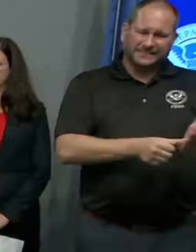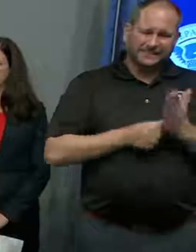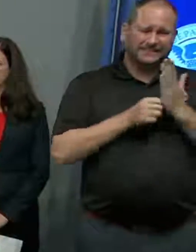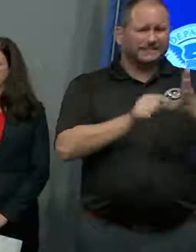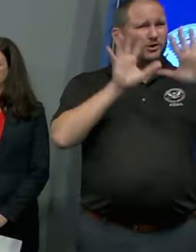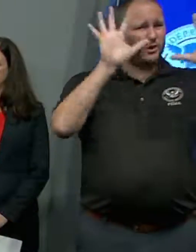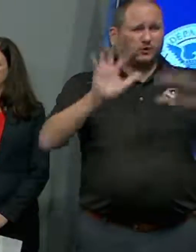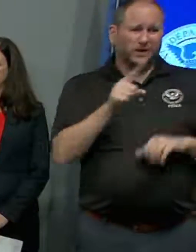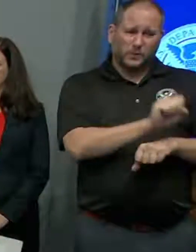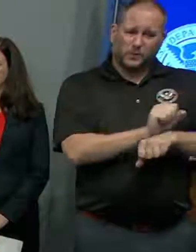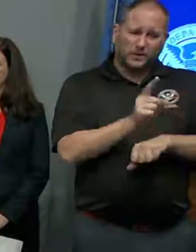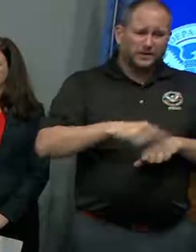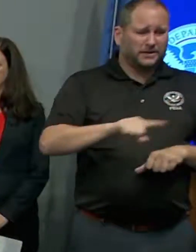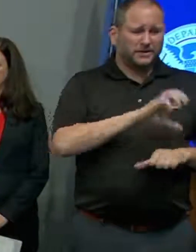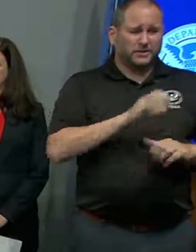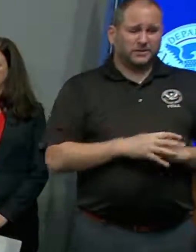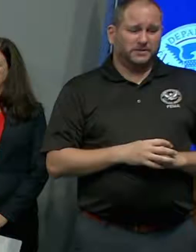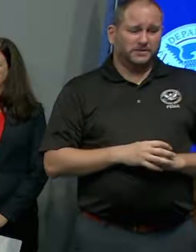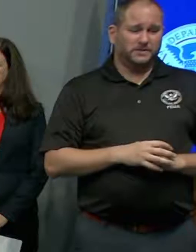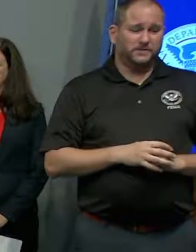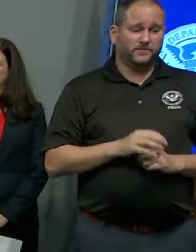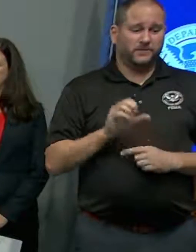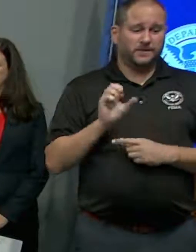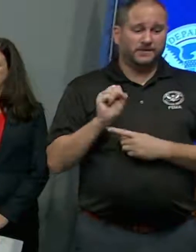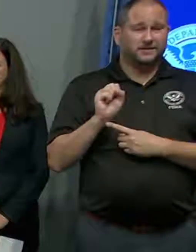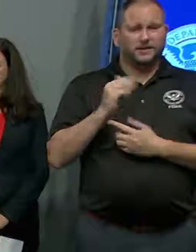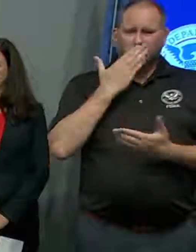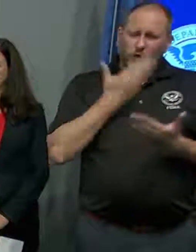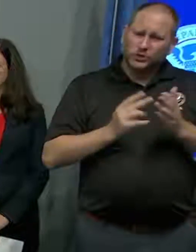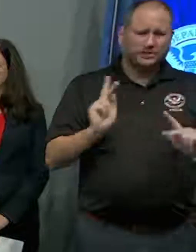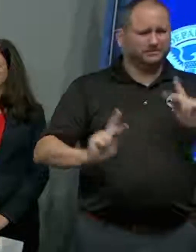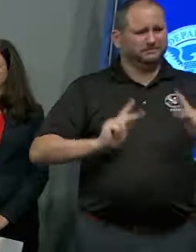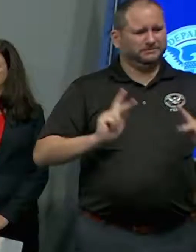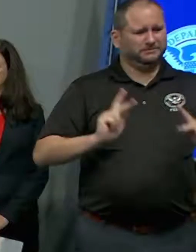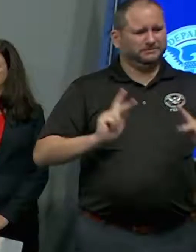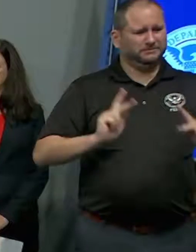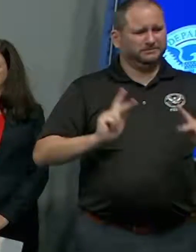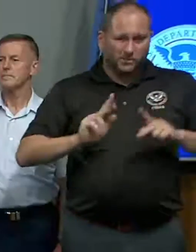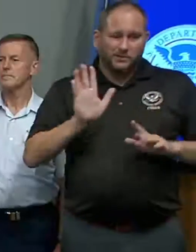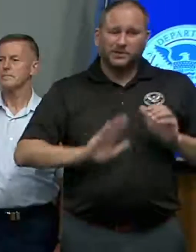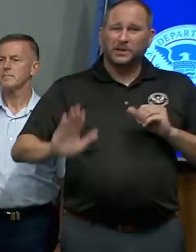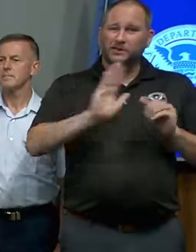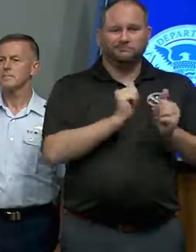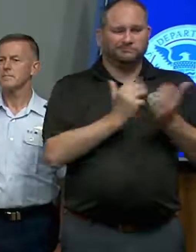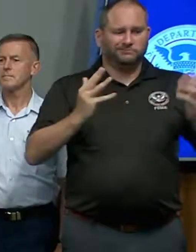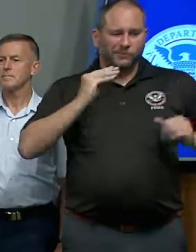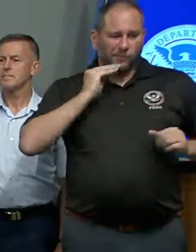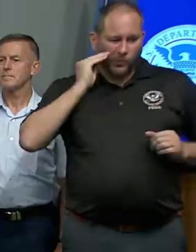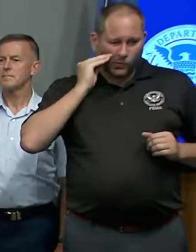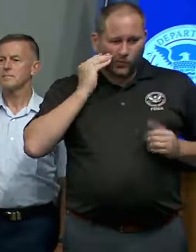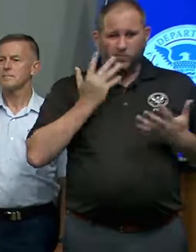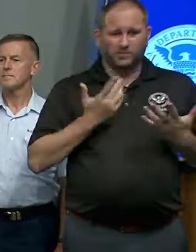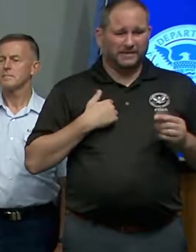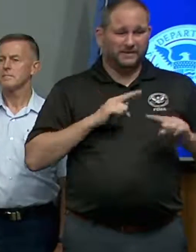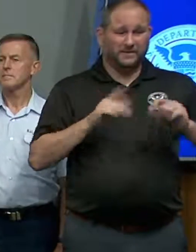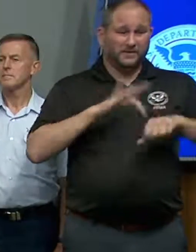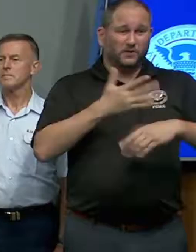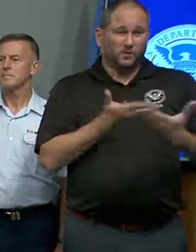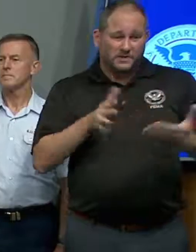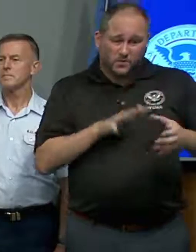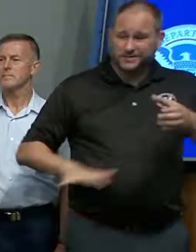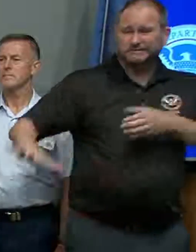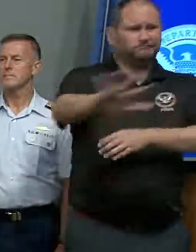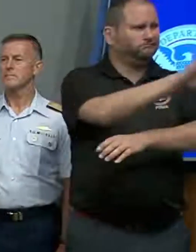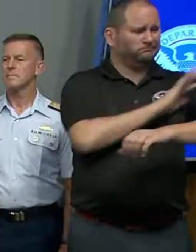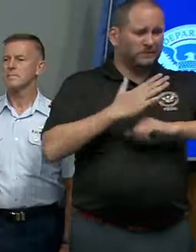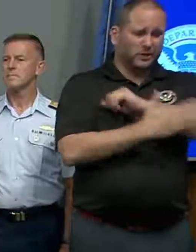that our Good Samaritans are doing as well. Back at our Coast Guard headquarters... Sources from across the country have been dispatched